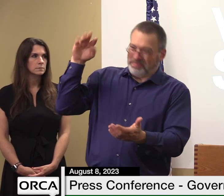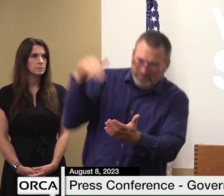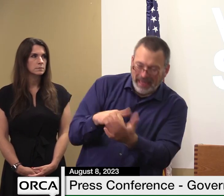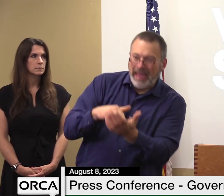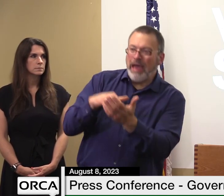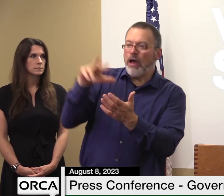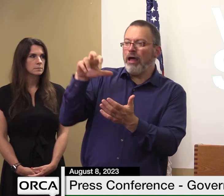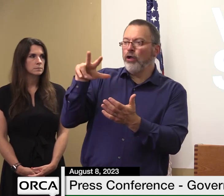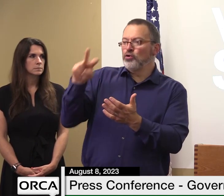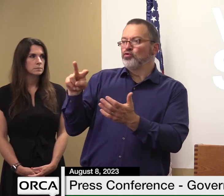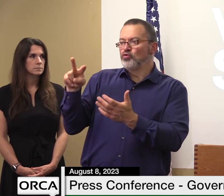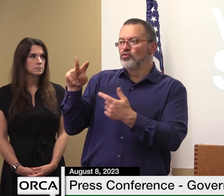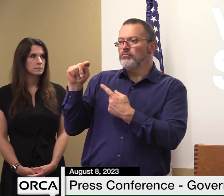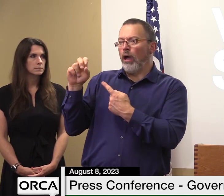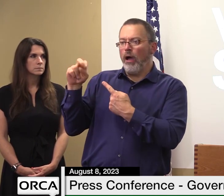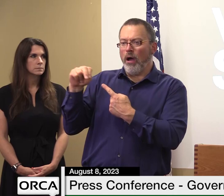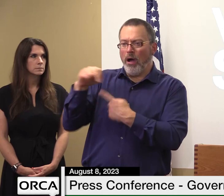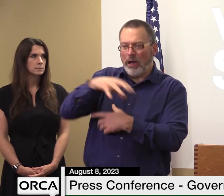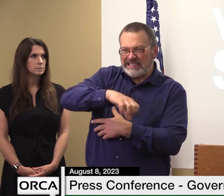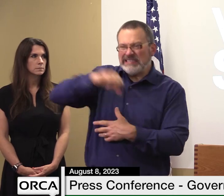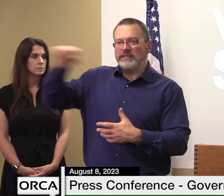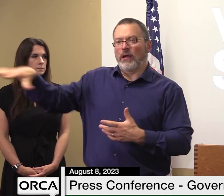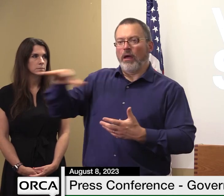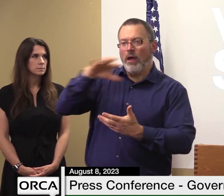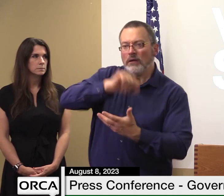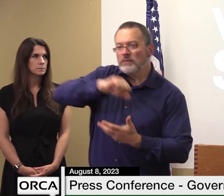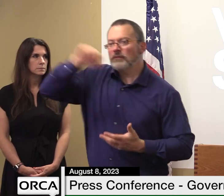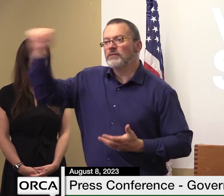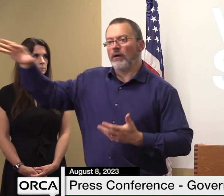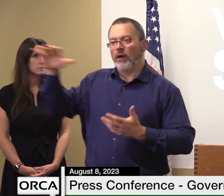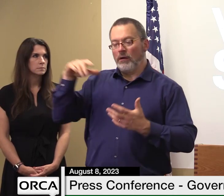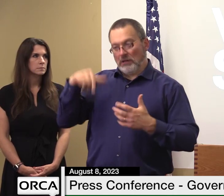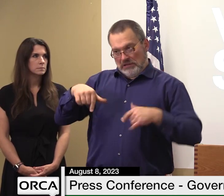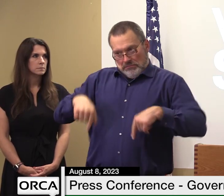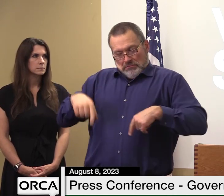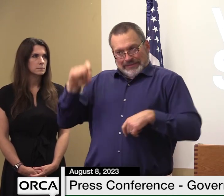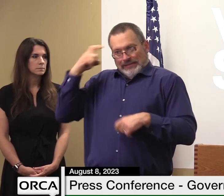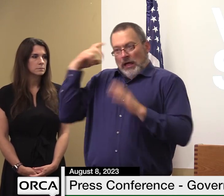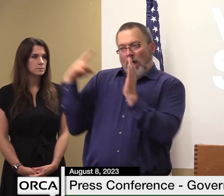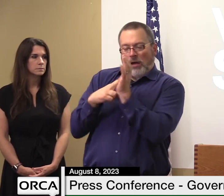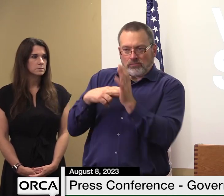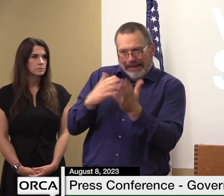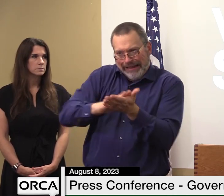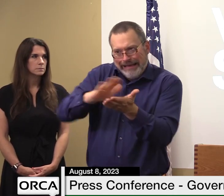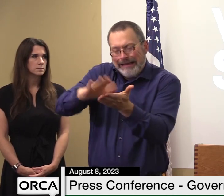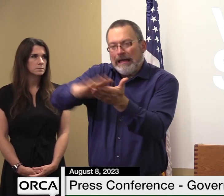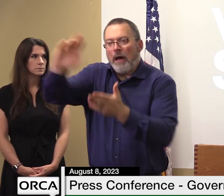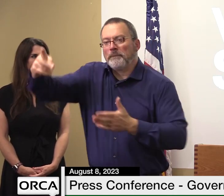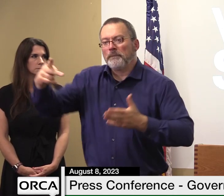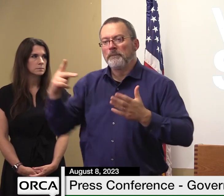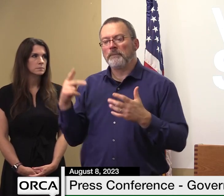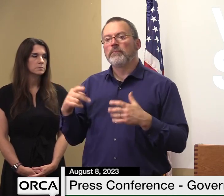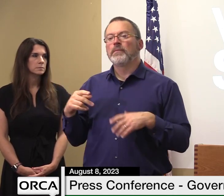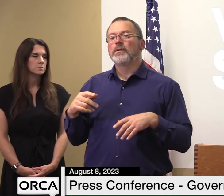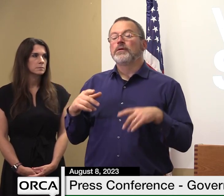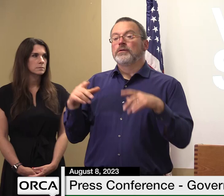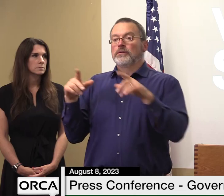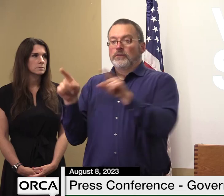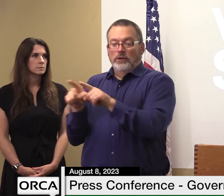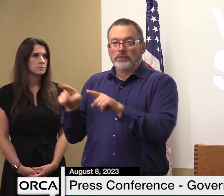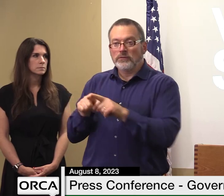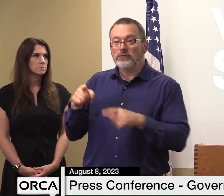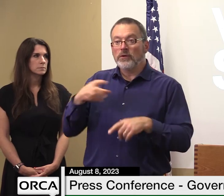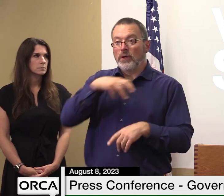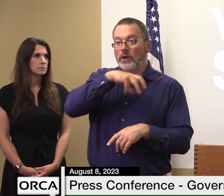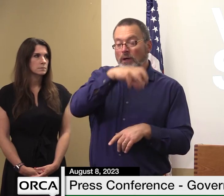had been removed under the state contract this is on top of all of the debris that has been coordinated